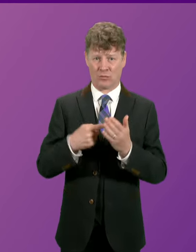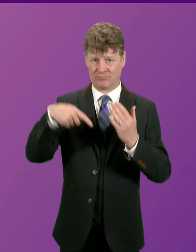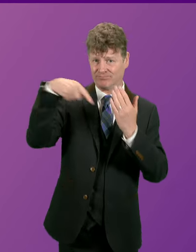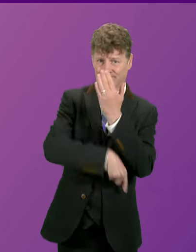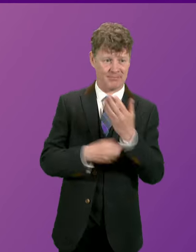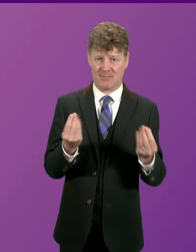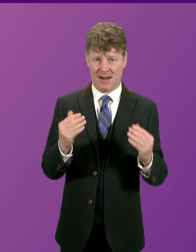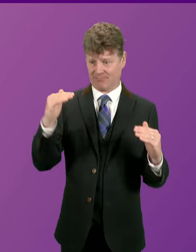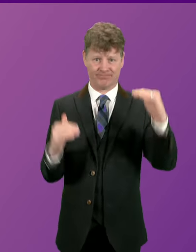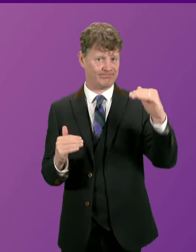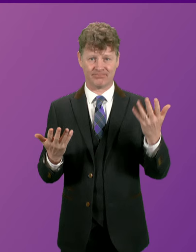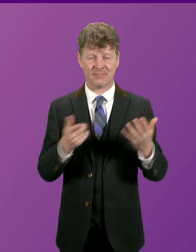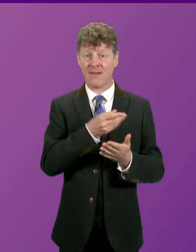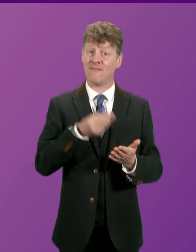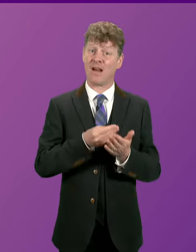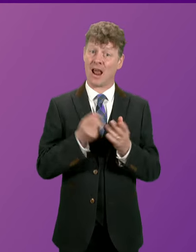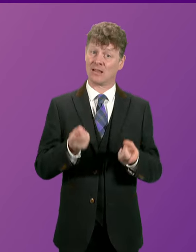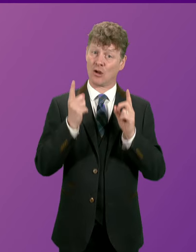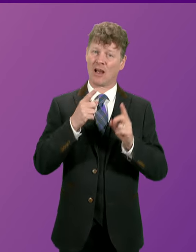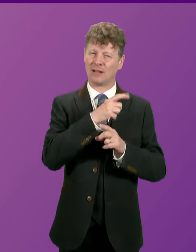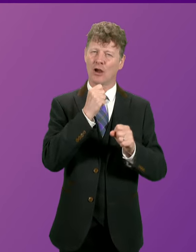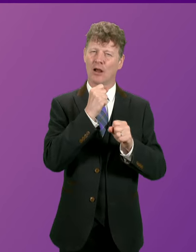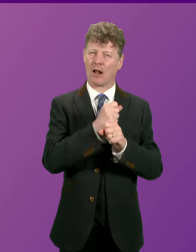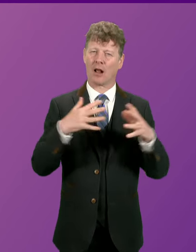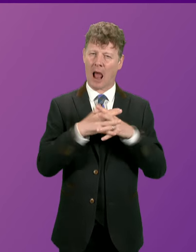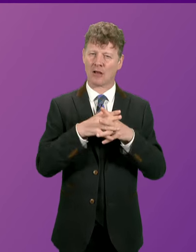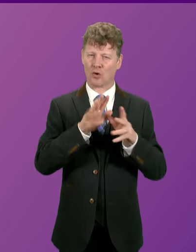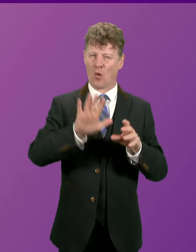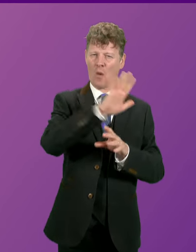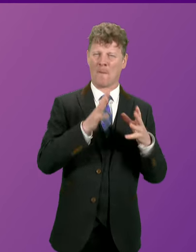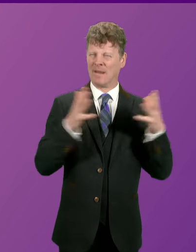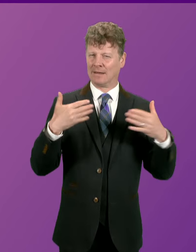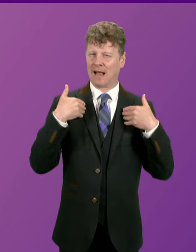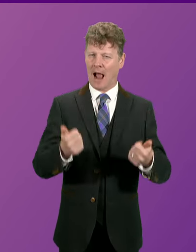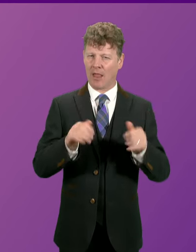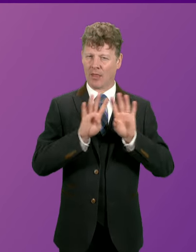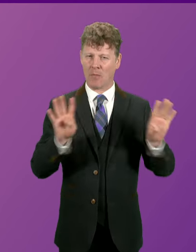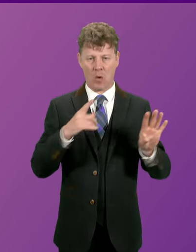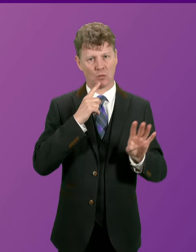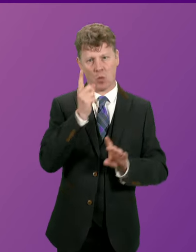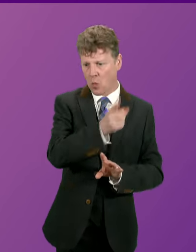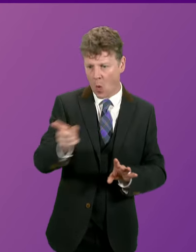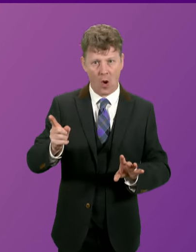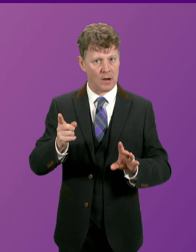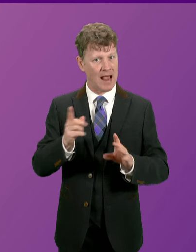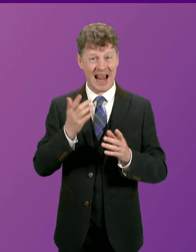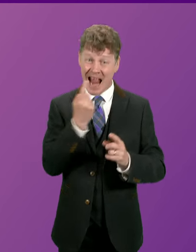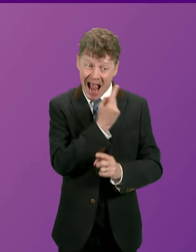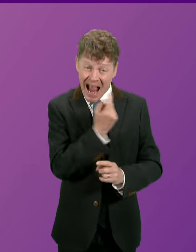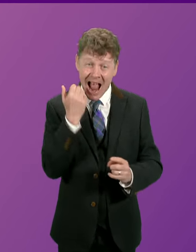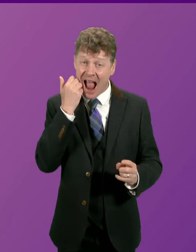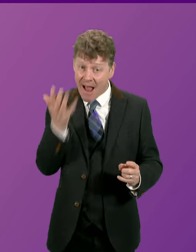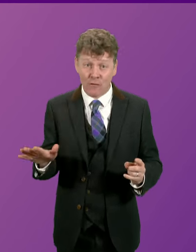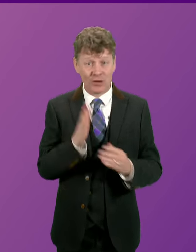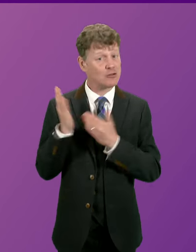That has led to the Finance Director of Greater Glasgow and Clyde, Scotland's biggest health board, to warn that spending in every service would need to be